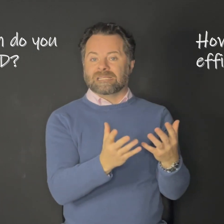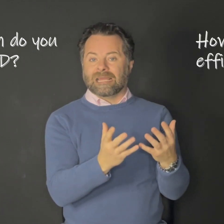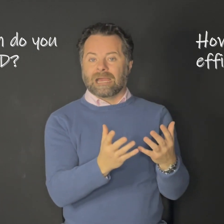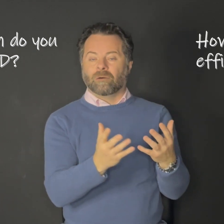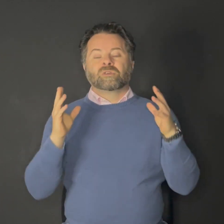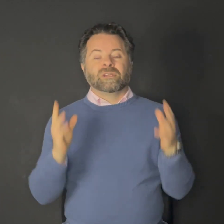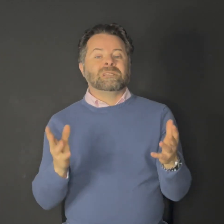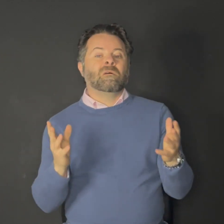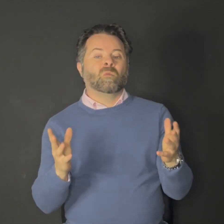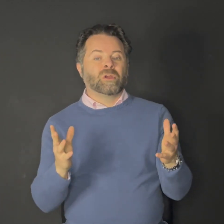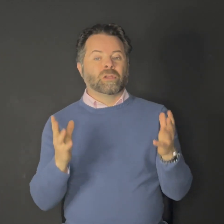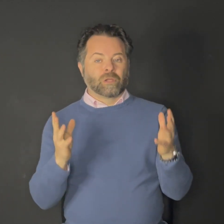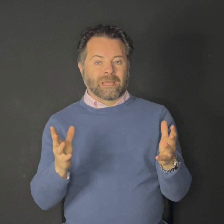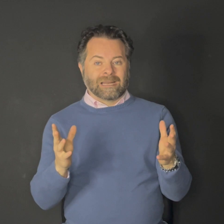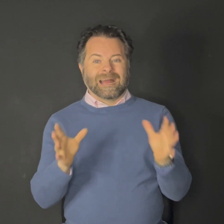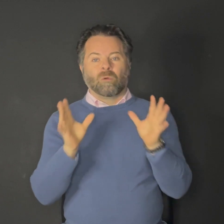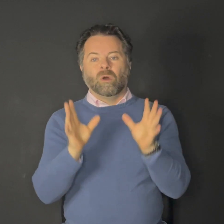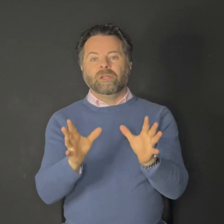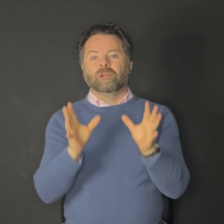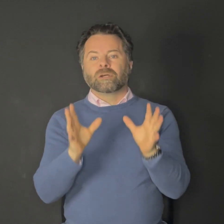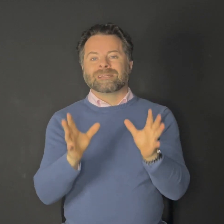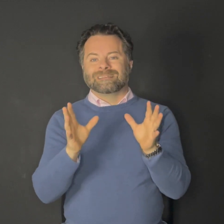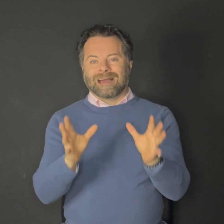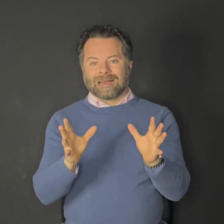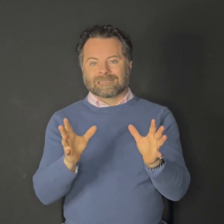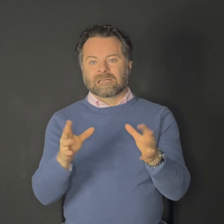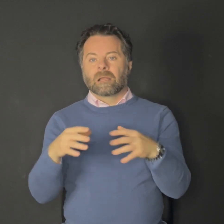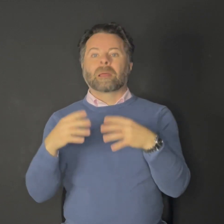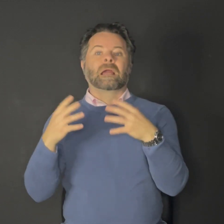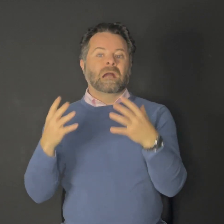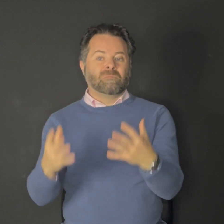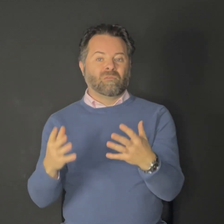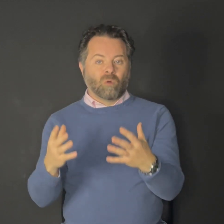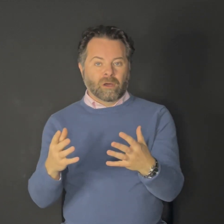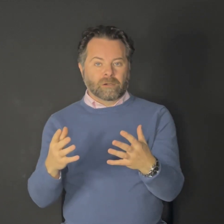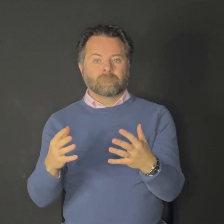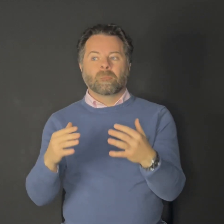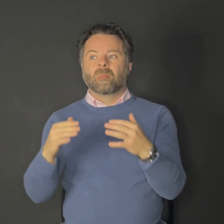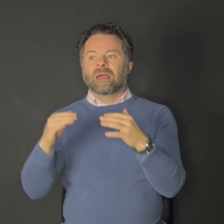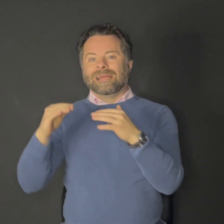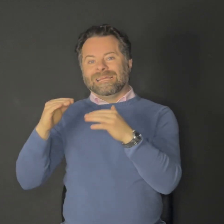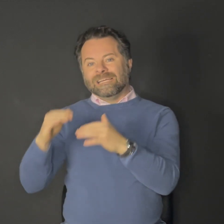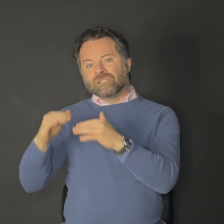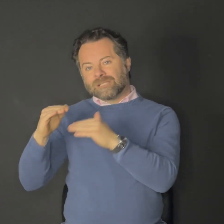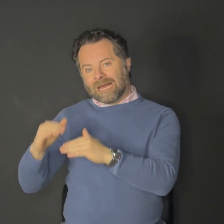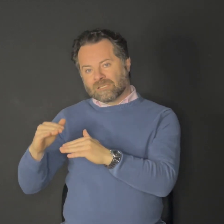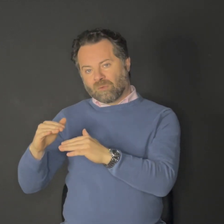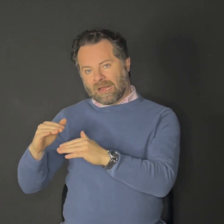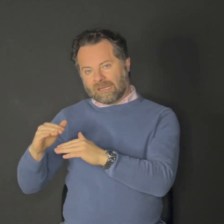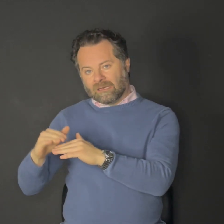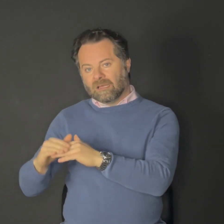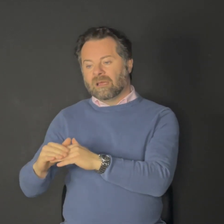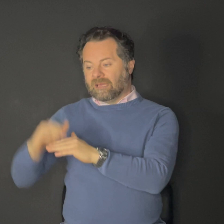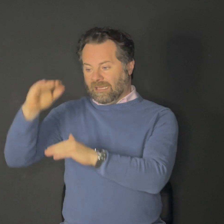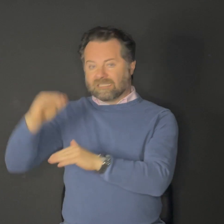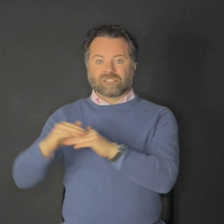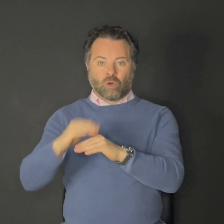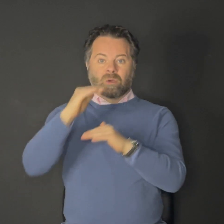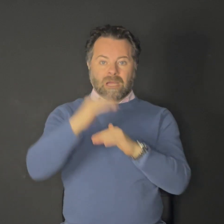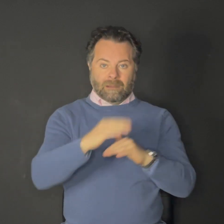take out. So here's how I want you to look at it. I want you to look at tax like a cup of water and each tax bracket is its own cup.